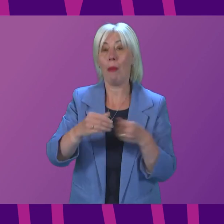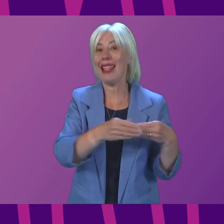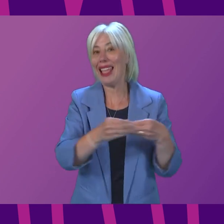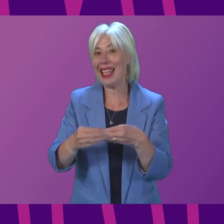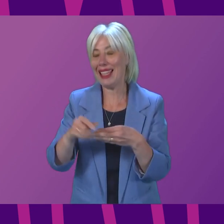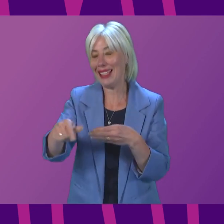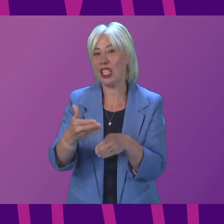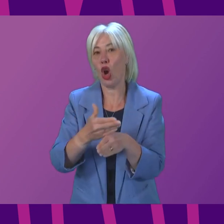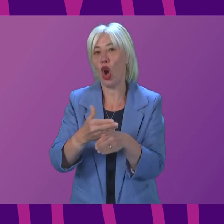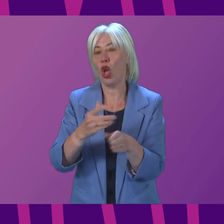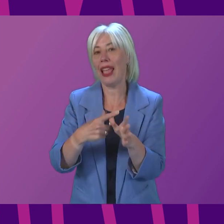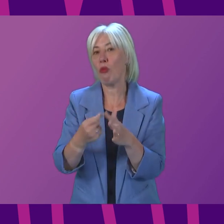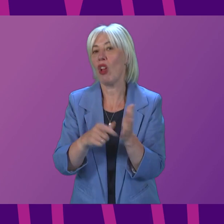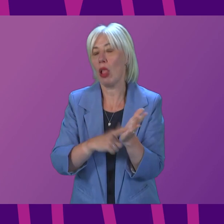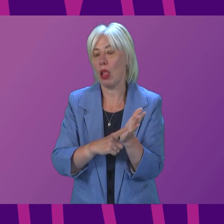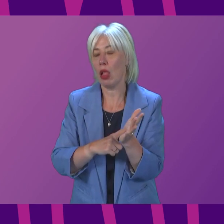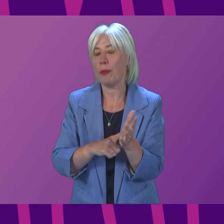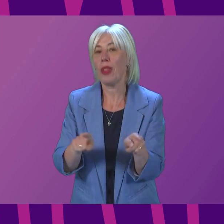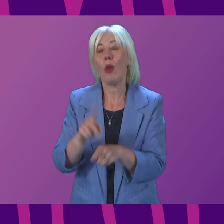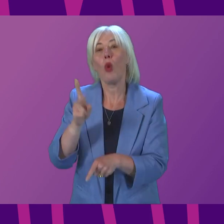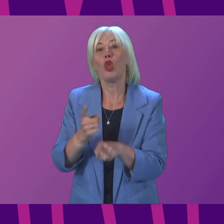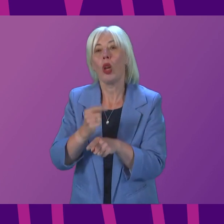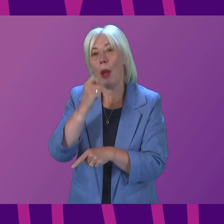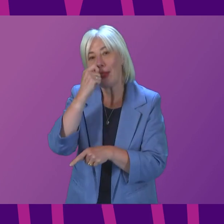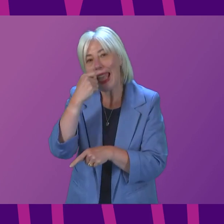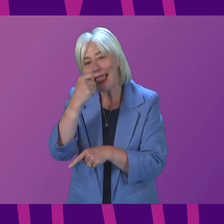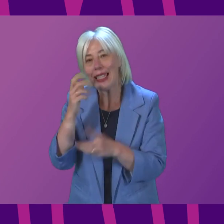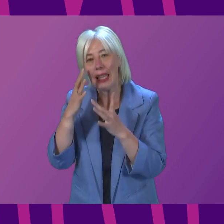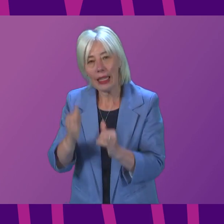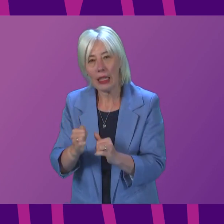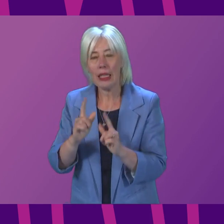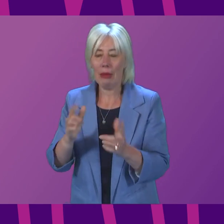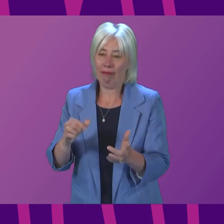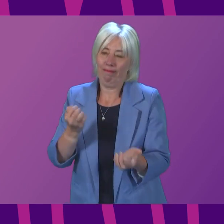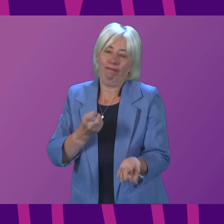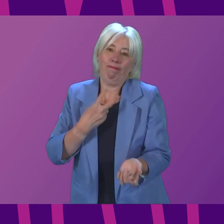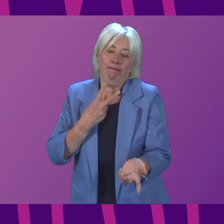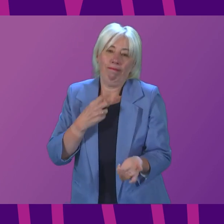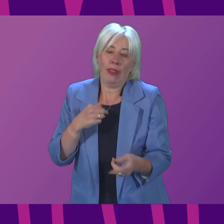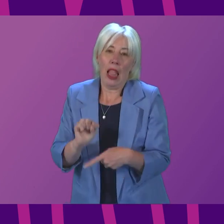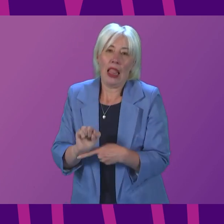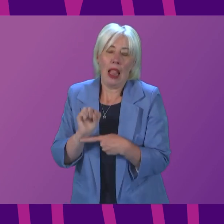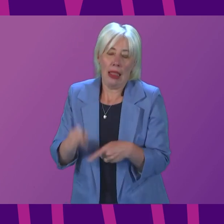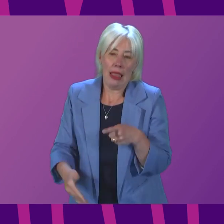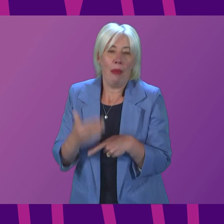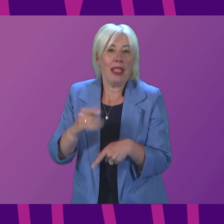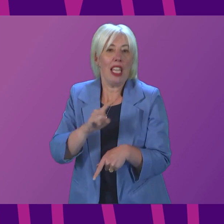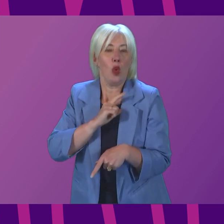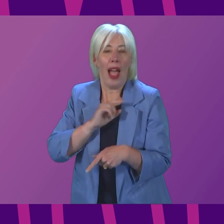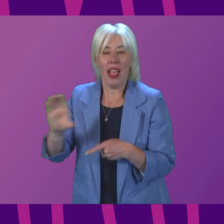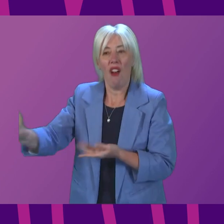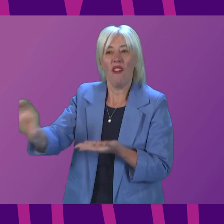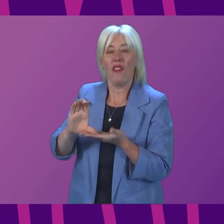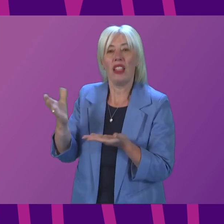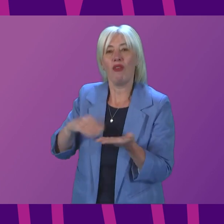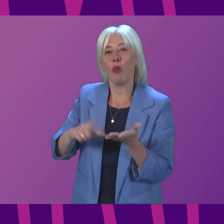The other issue I want to cover today is testing. Regrettably, our freedom of manoeuvre here is severely limited by the fact that our funding is determined